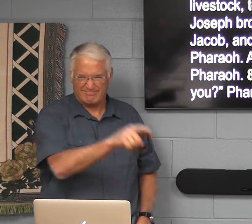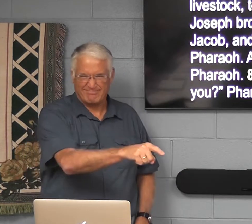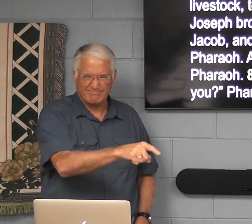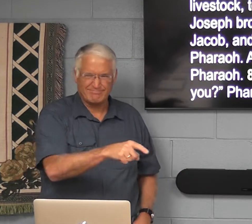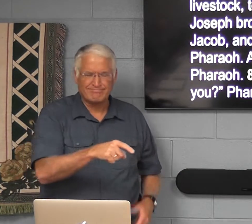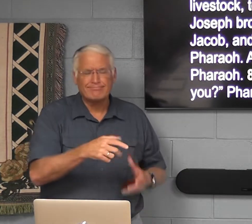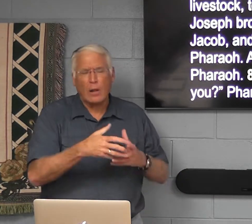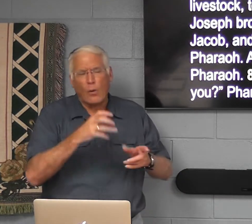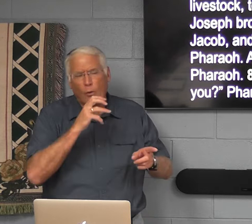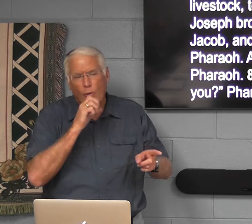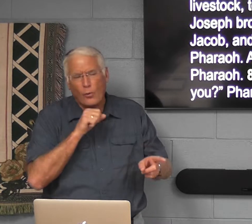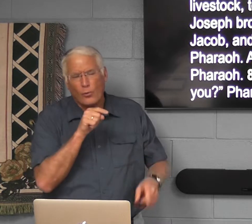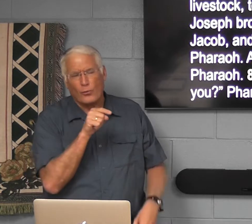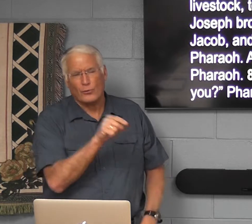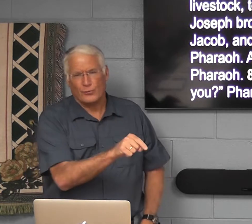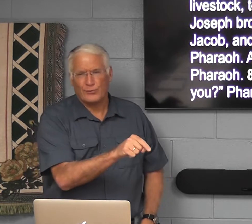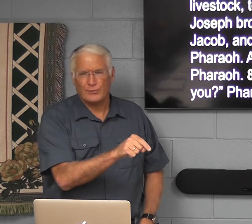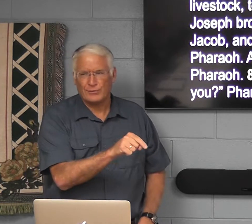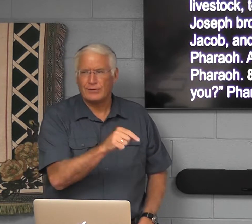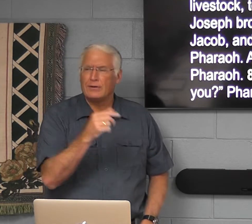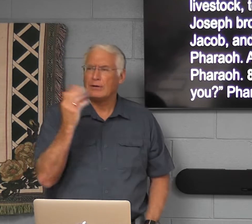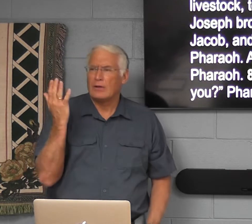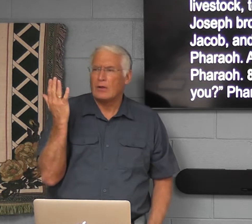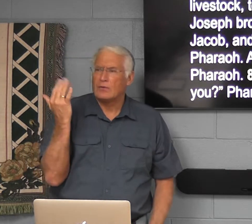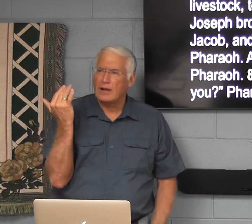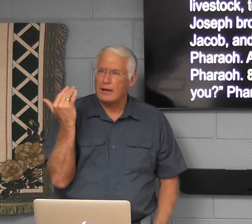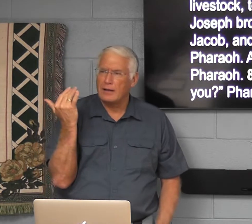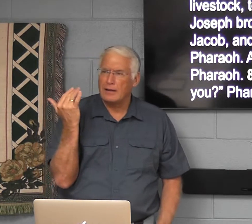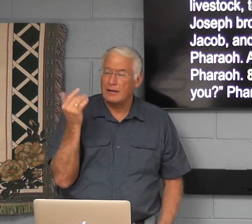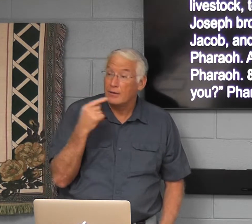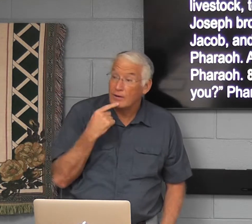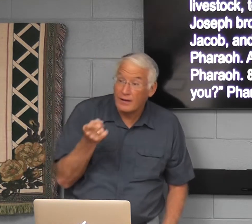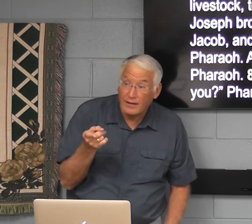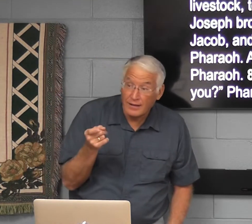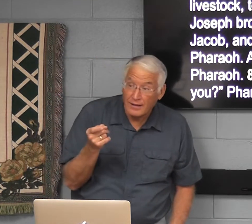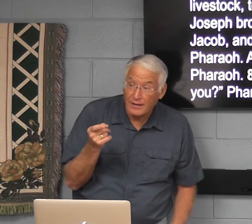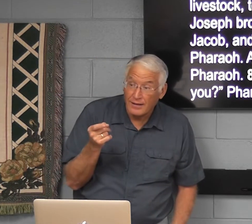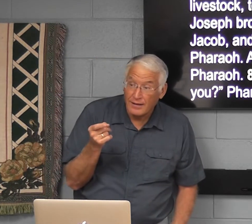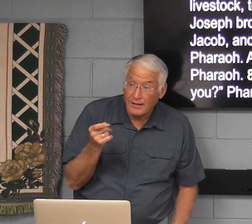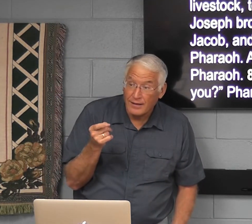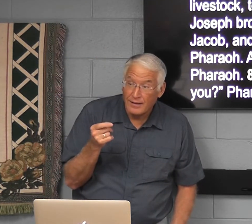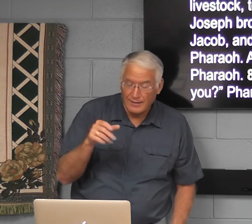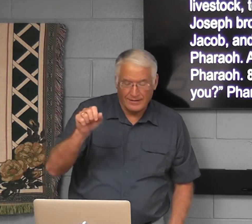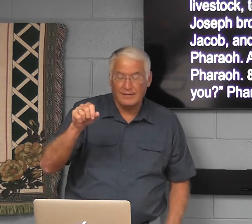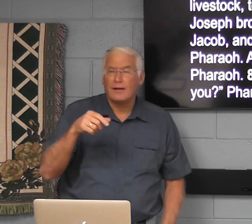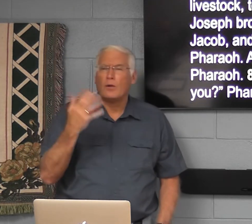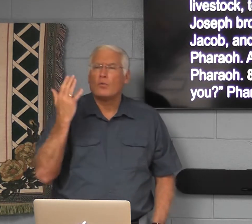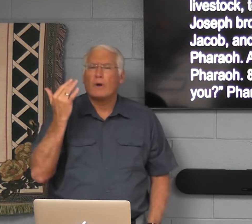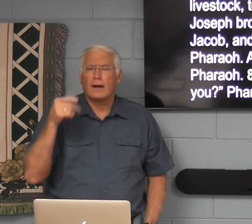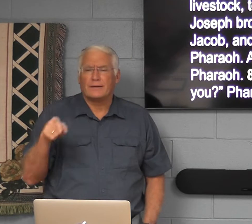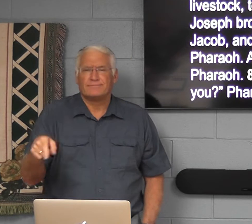why would Pharaoh ask that?